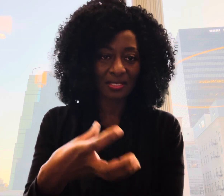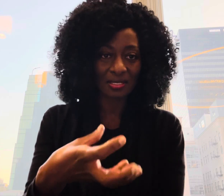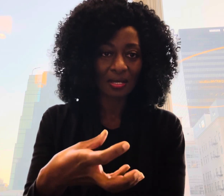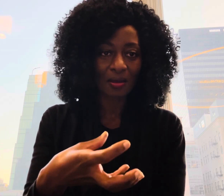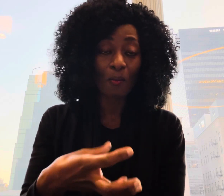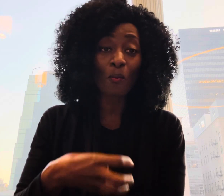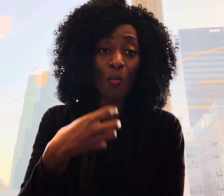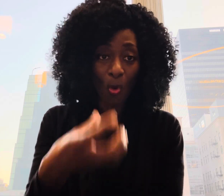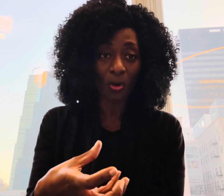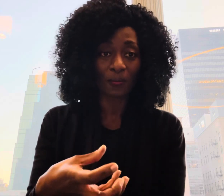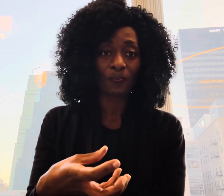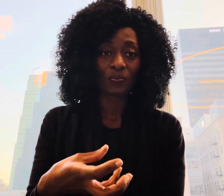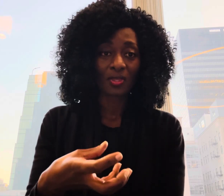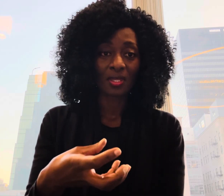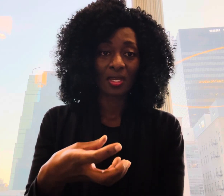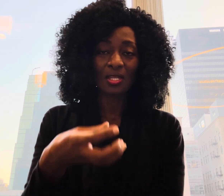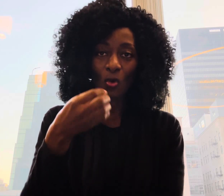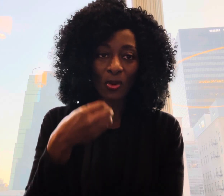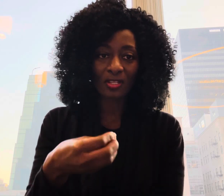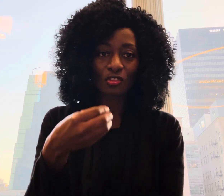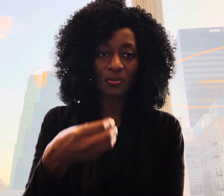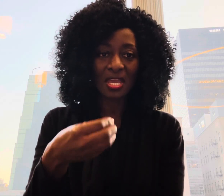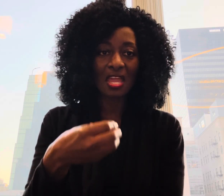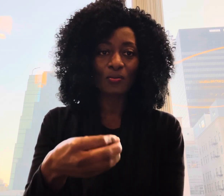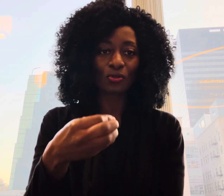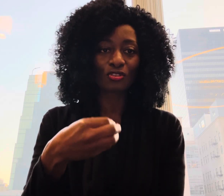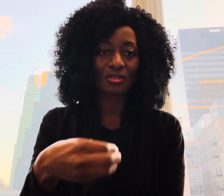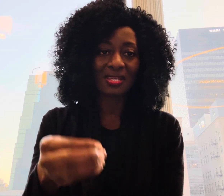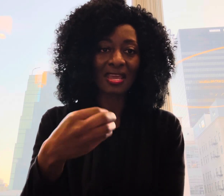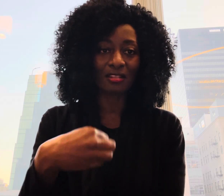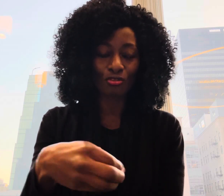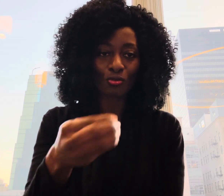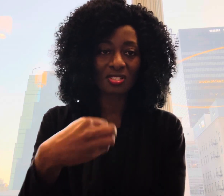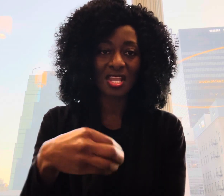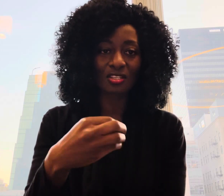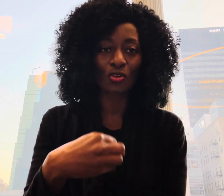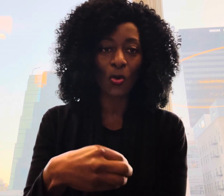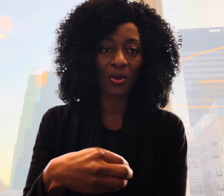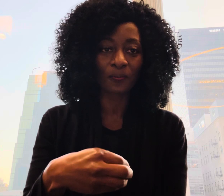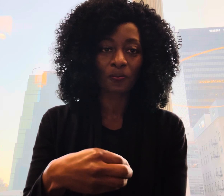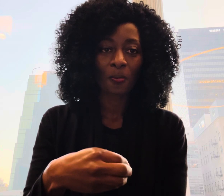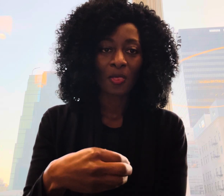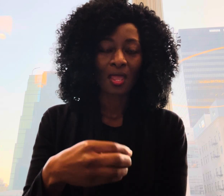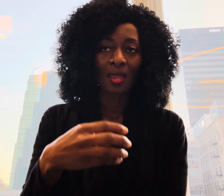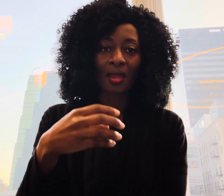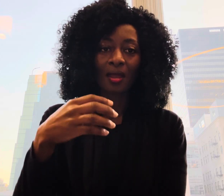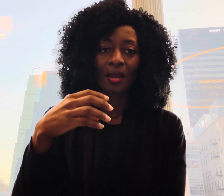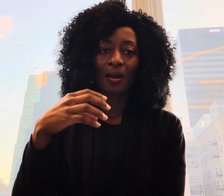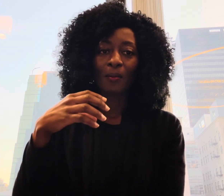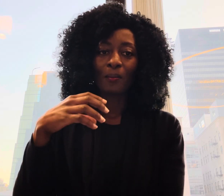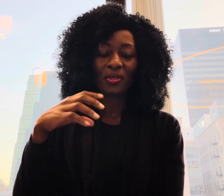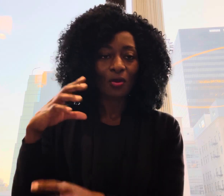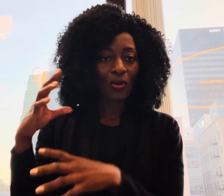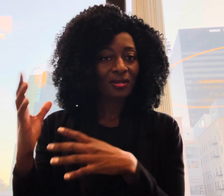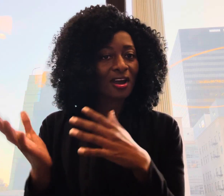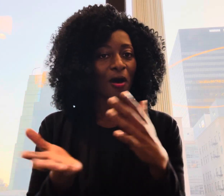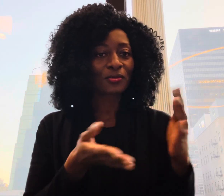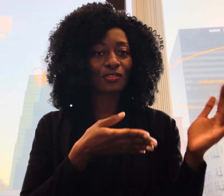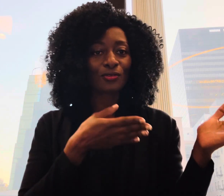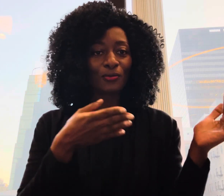more in order to be able to get those things going but then when it comes to